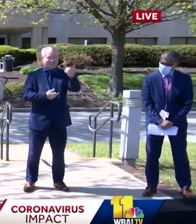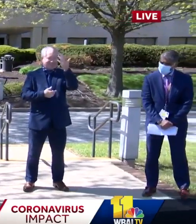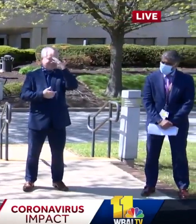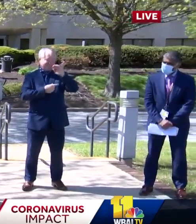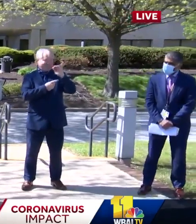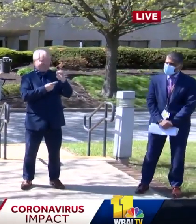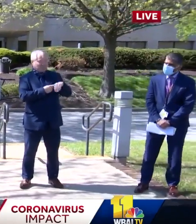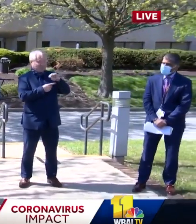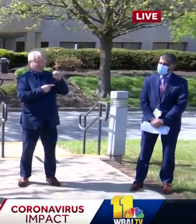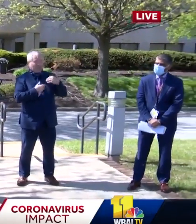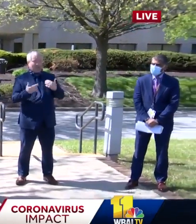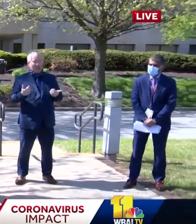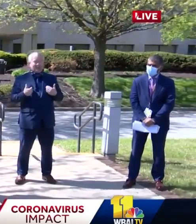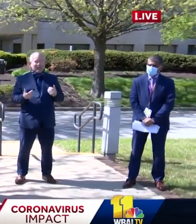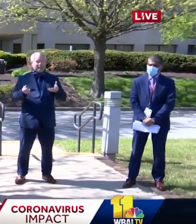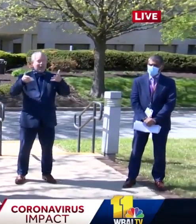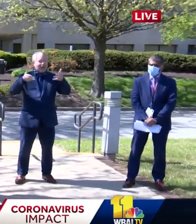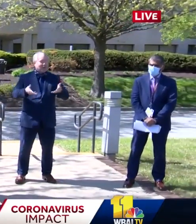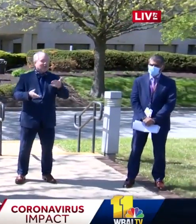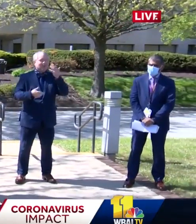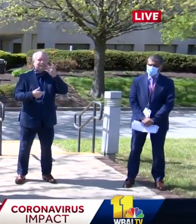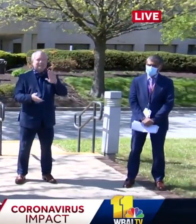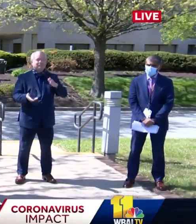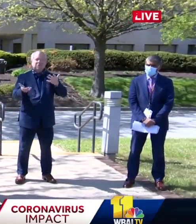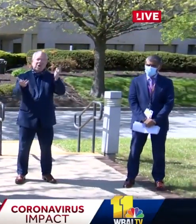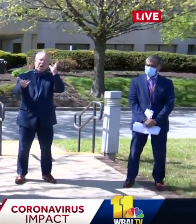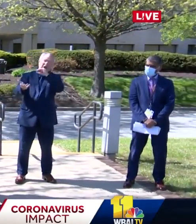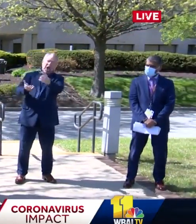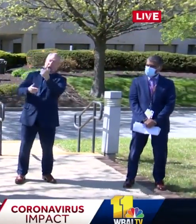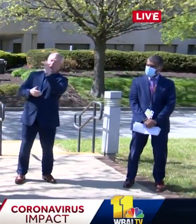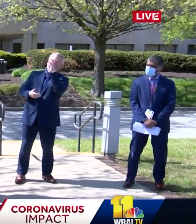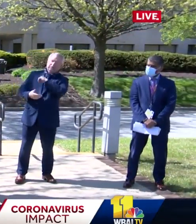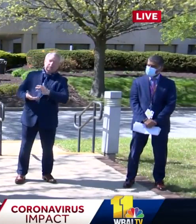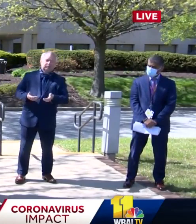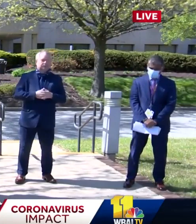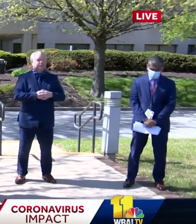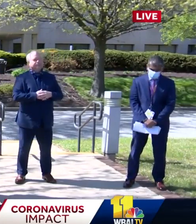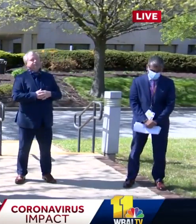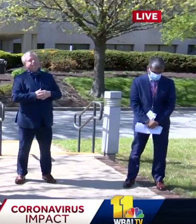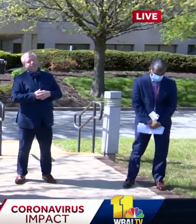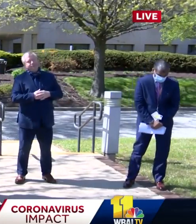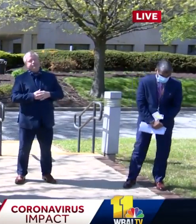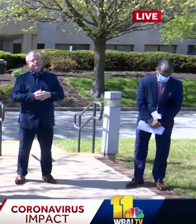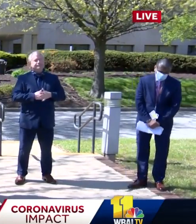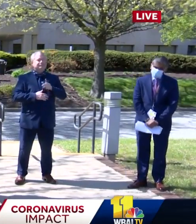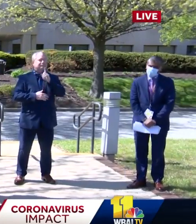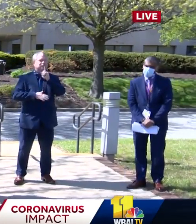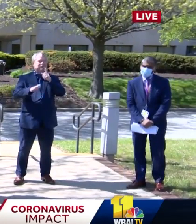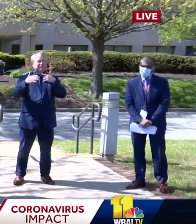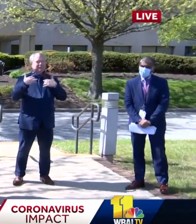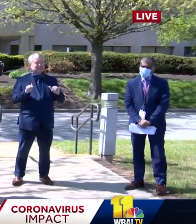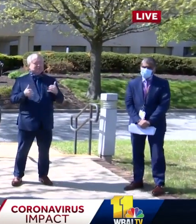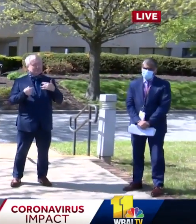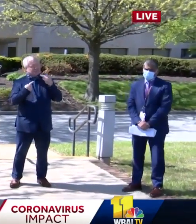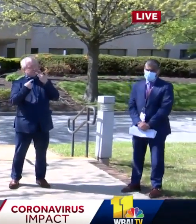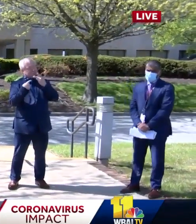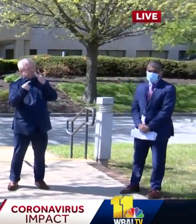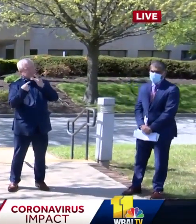what we need. But there's been a terrible shortage of PPE in